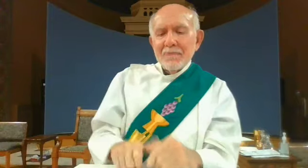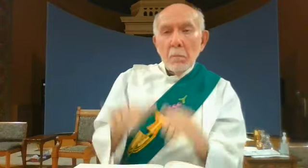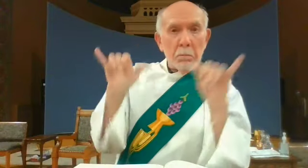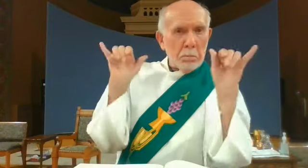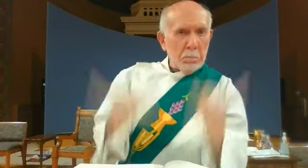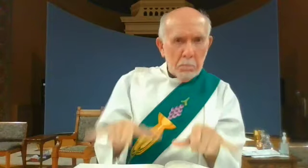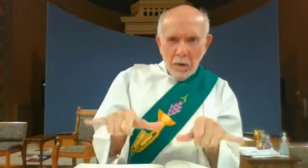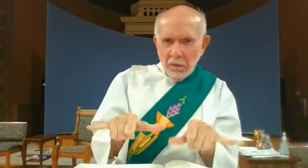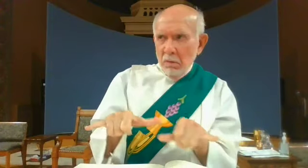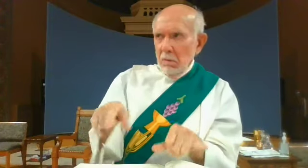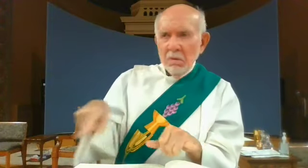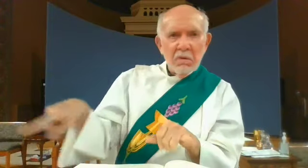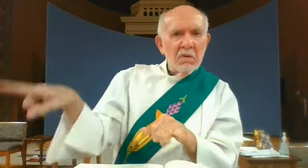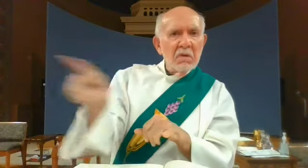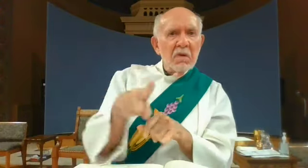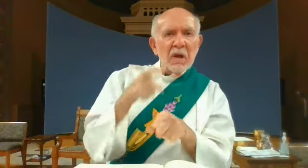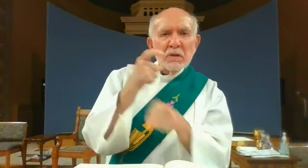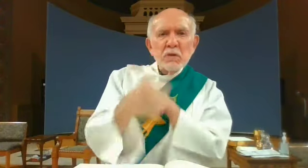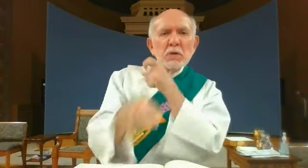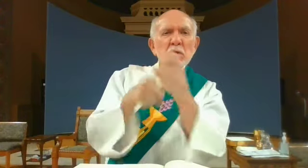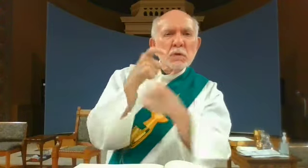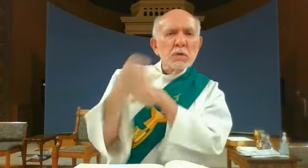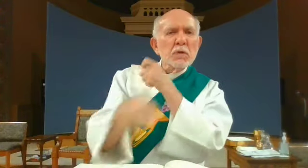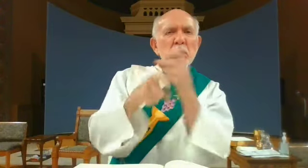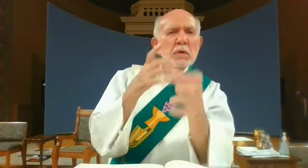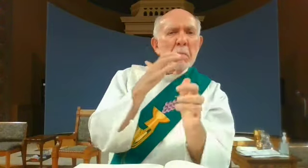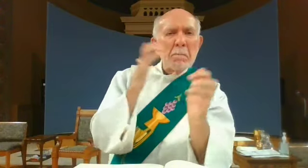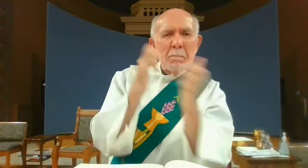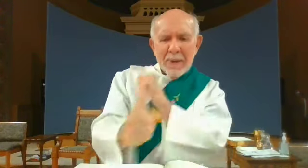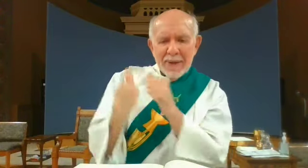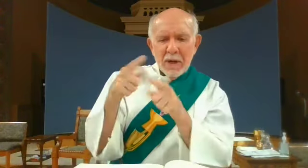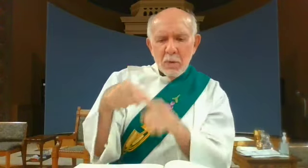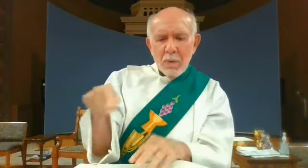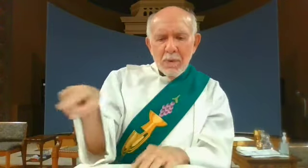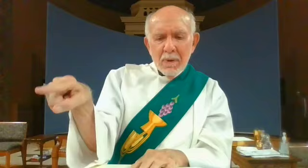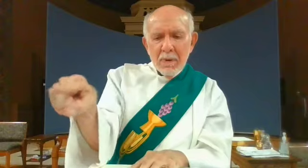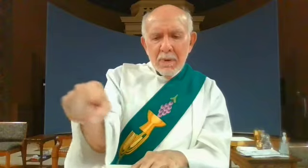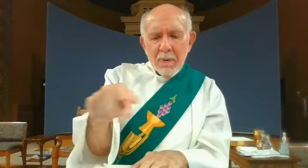ones but they treated them in the same way